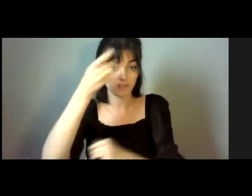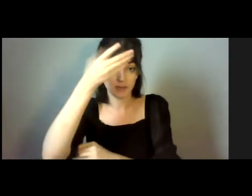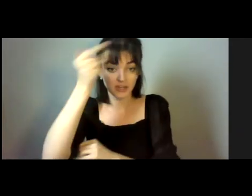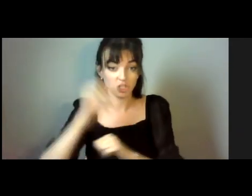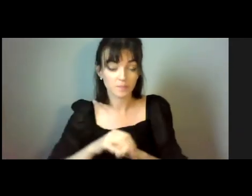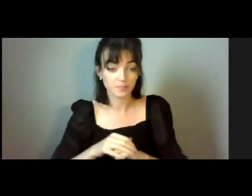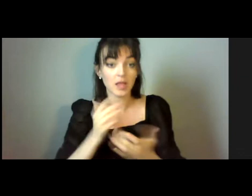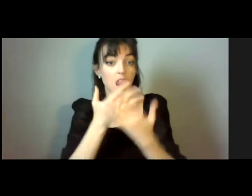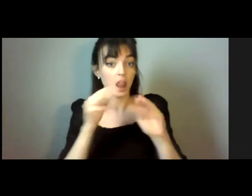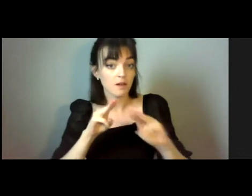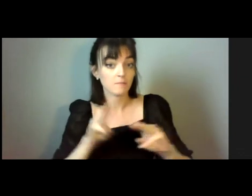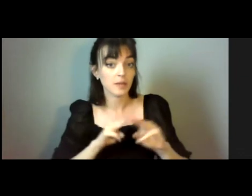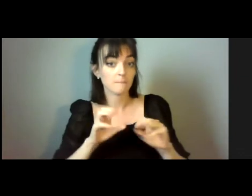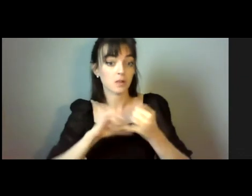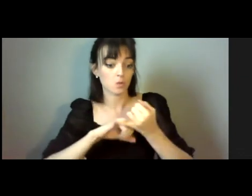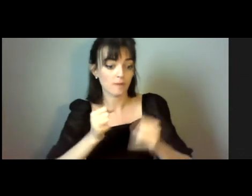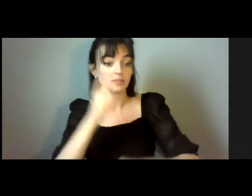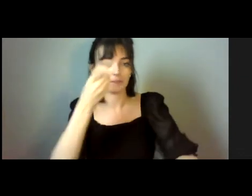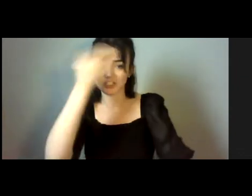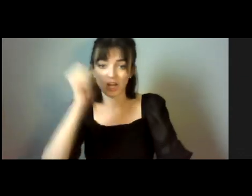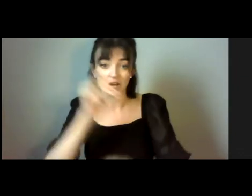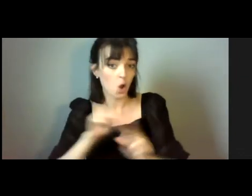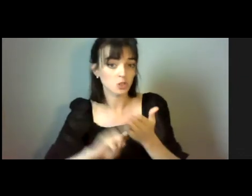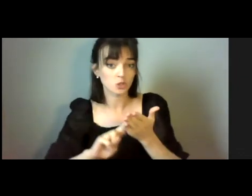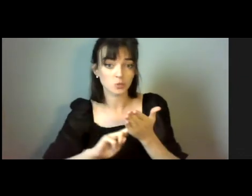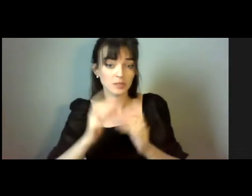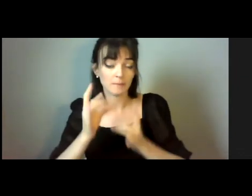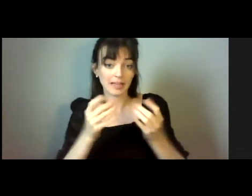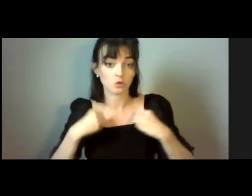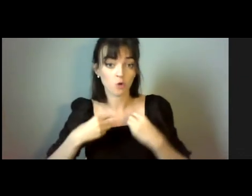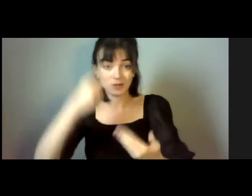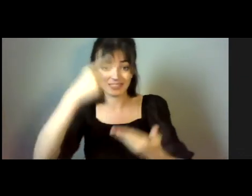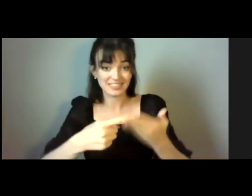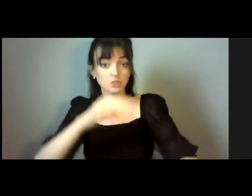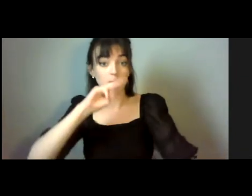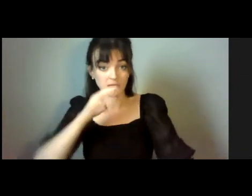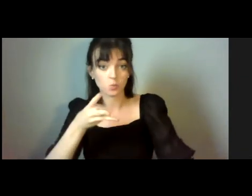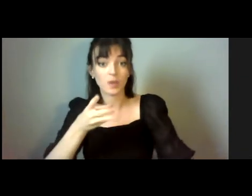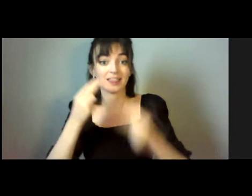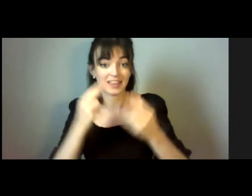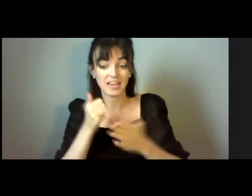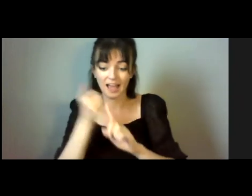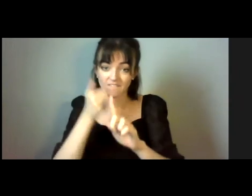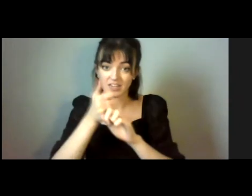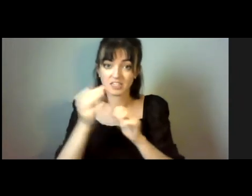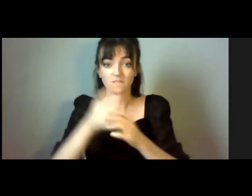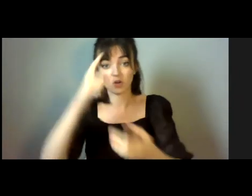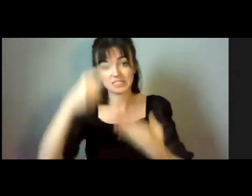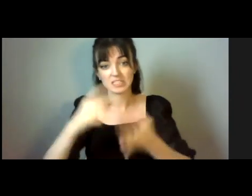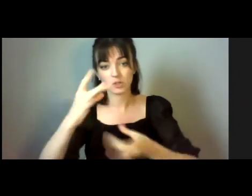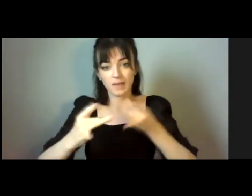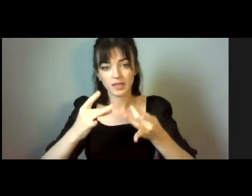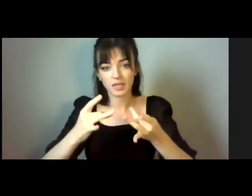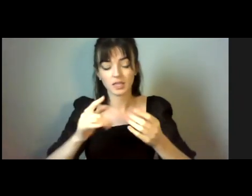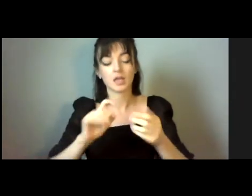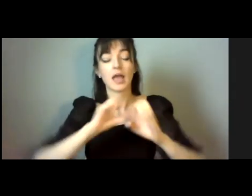dementia may not be used to making their own decisions. They will require advocacy in decision making, clear guidelines on how decision making and